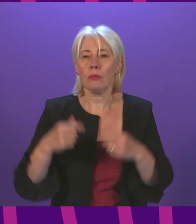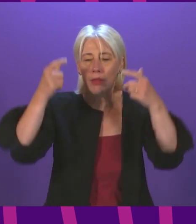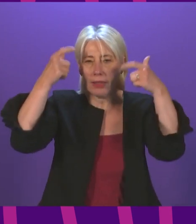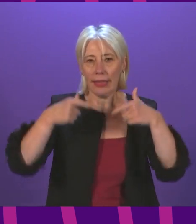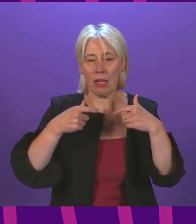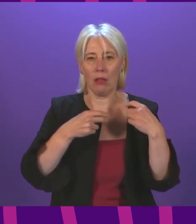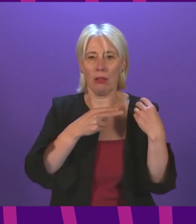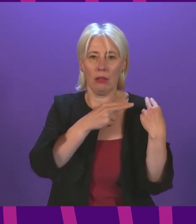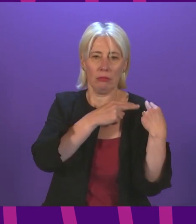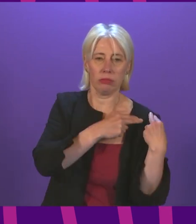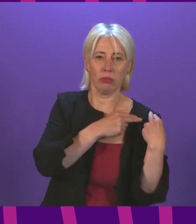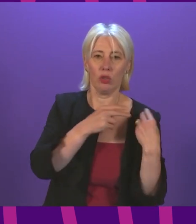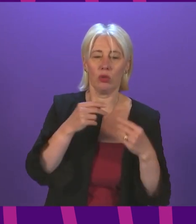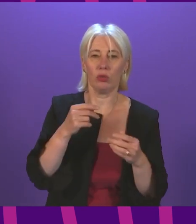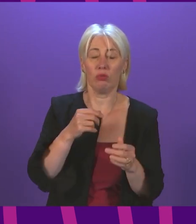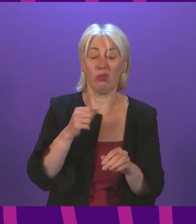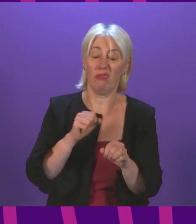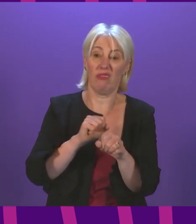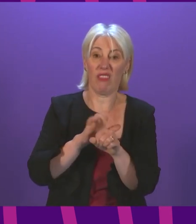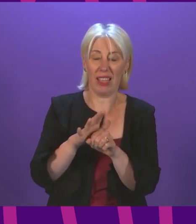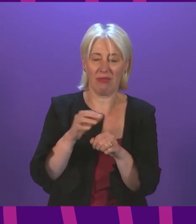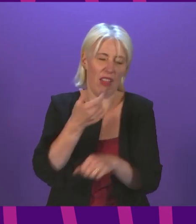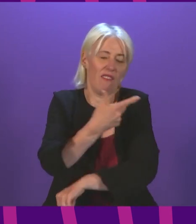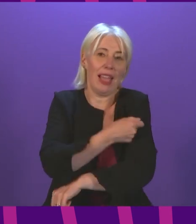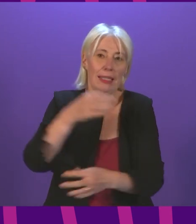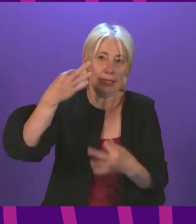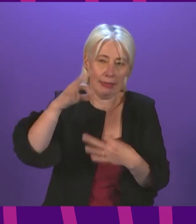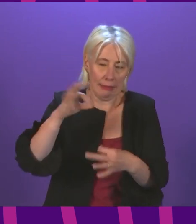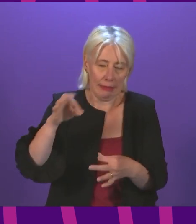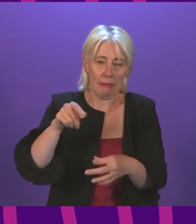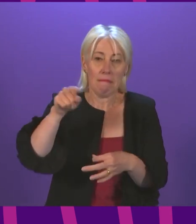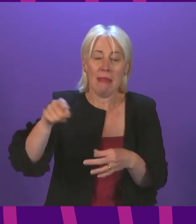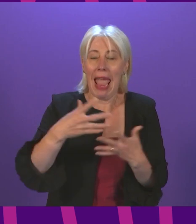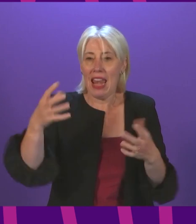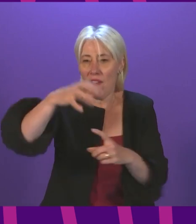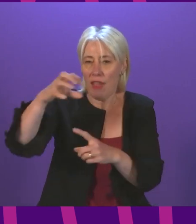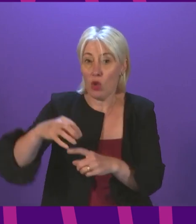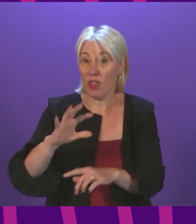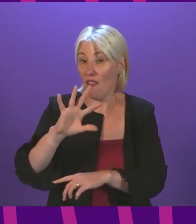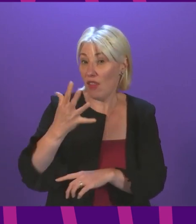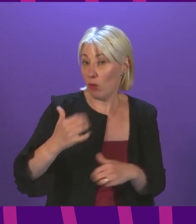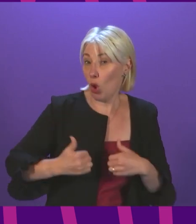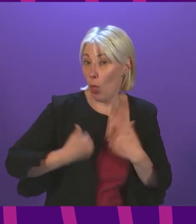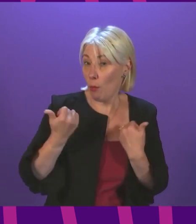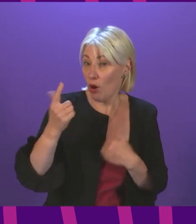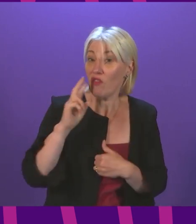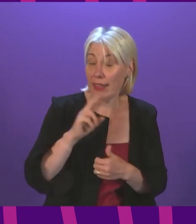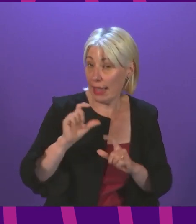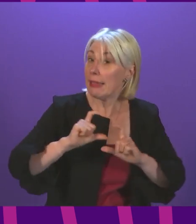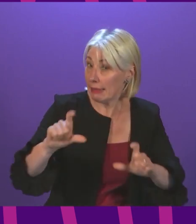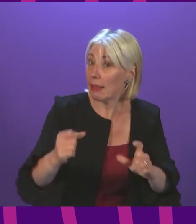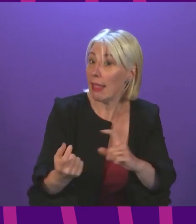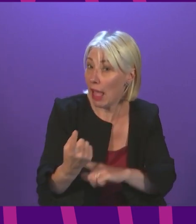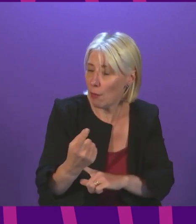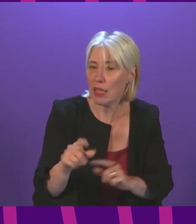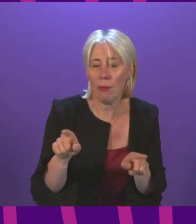vaccine certification to enter large events and nightclubs still comes into effect at 5am on friday so can i ask the first minister the question i raised